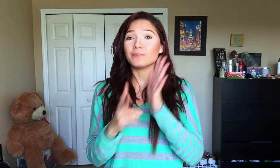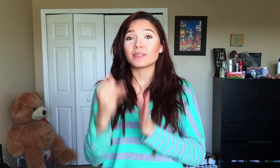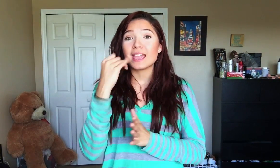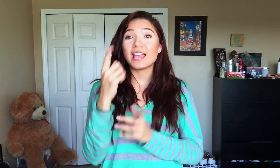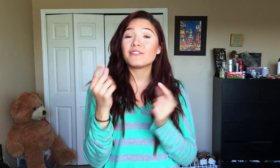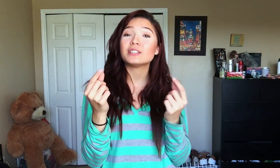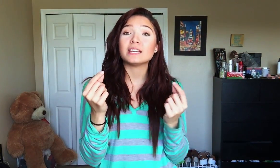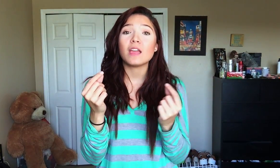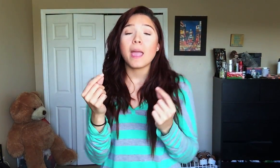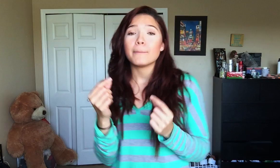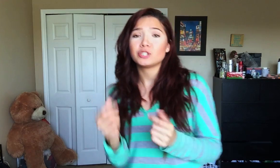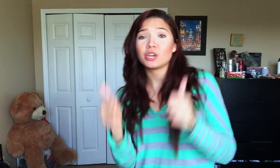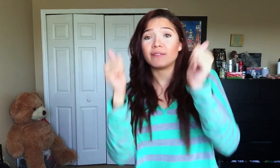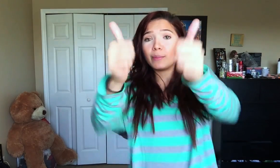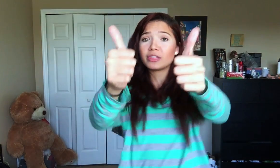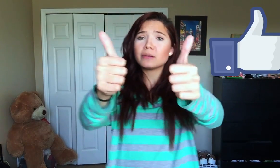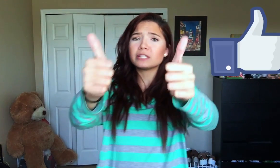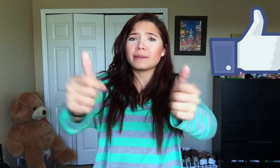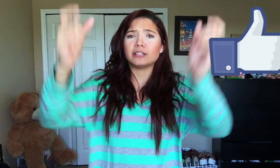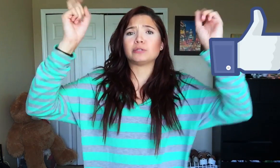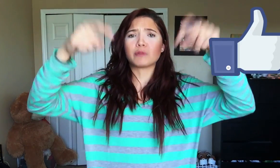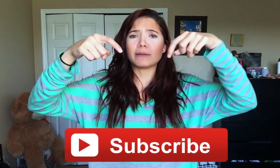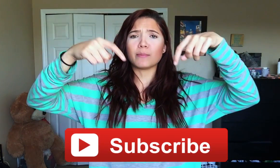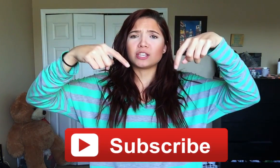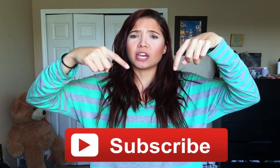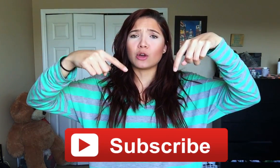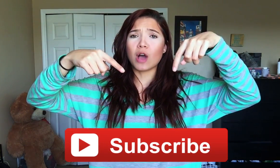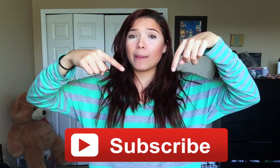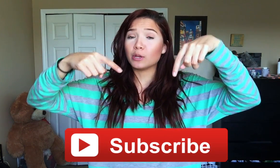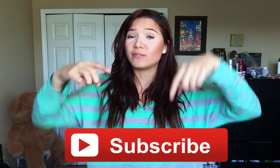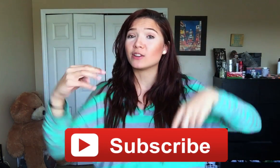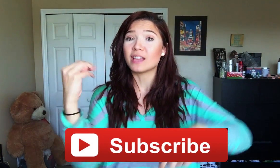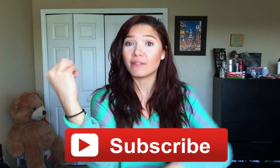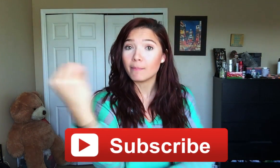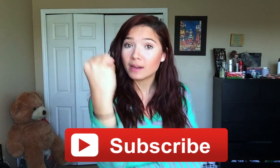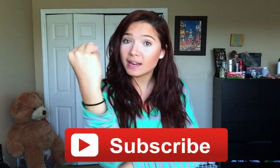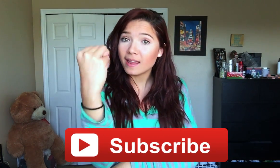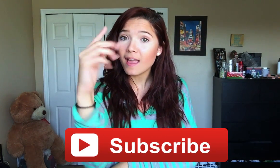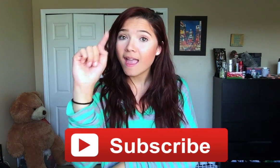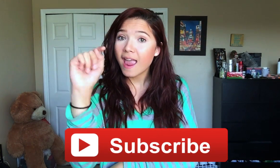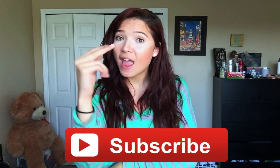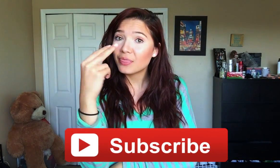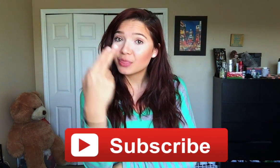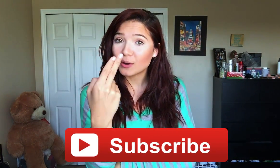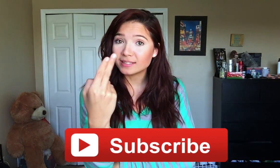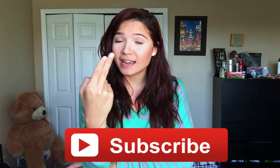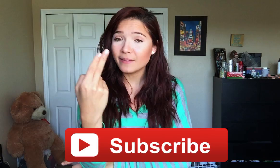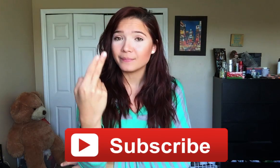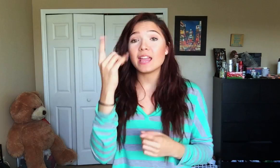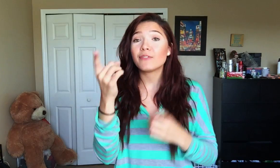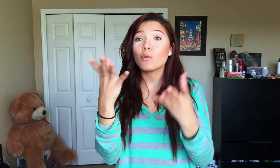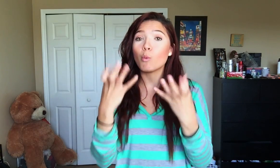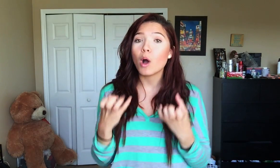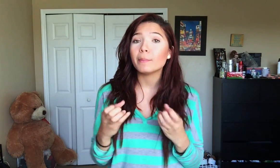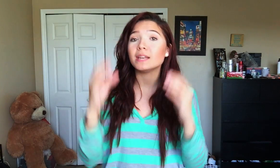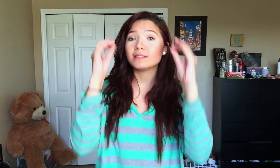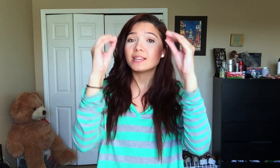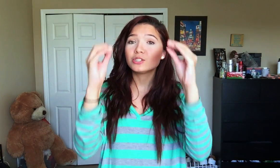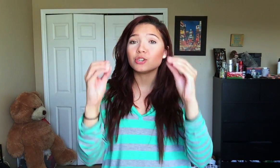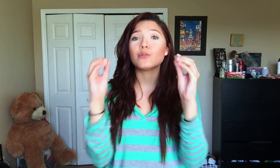if you did make sure you give it a big thumbs up and subscribe to my channel I post videos every Monday and Thursday if you want me to teach you